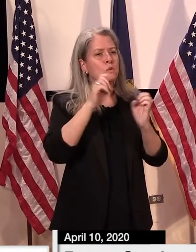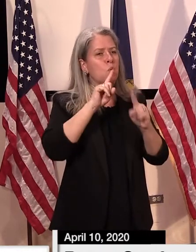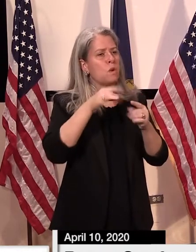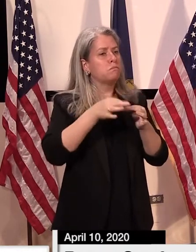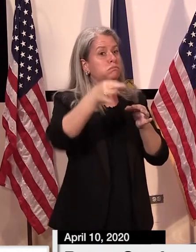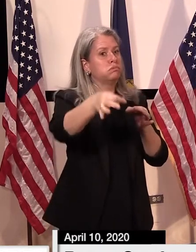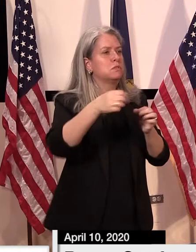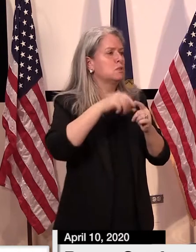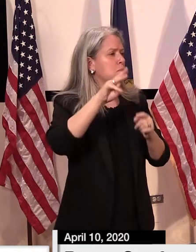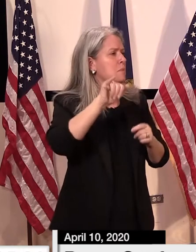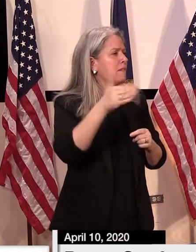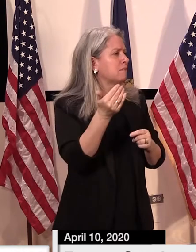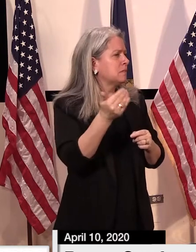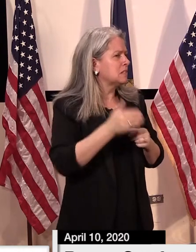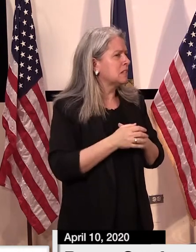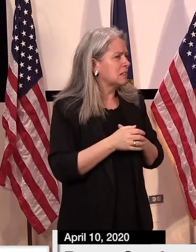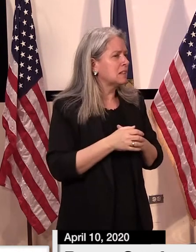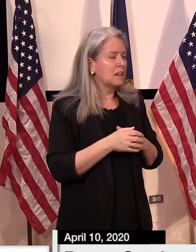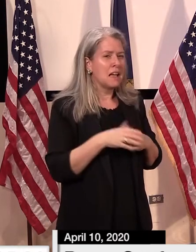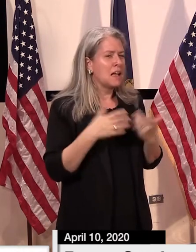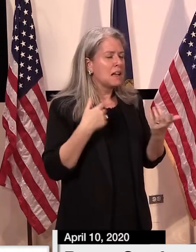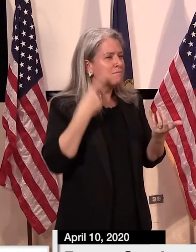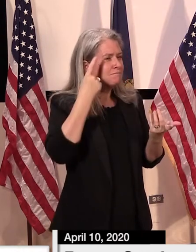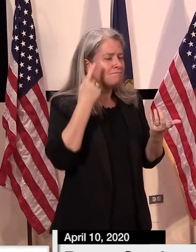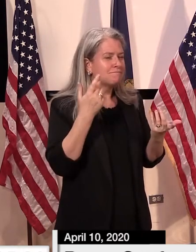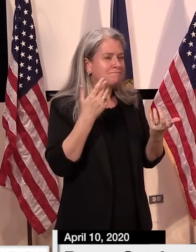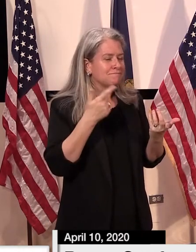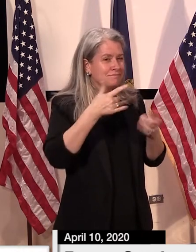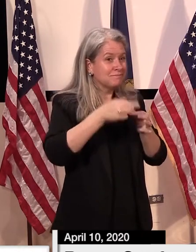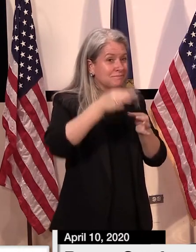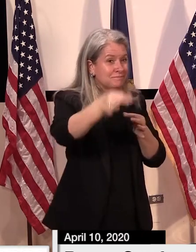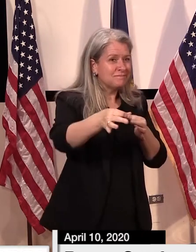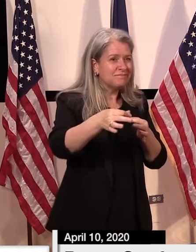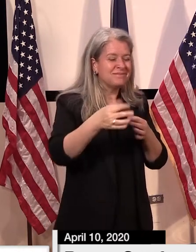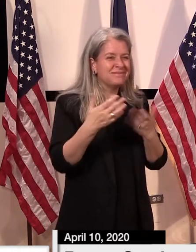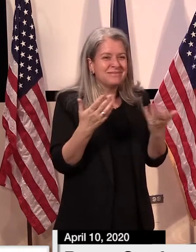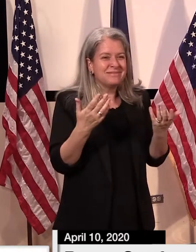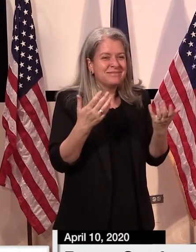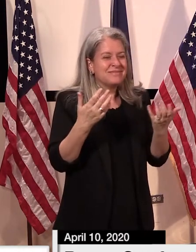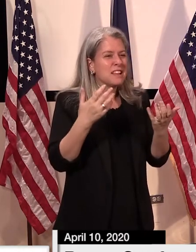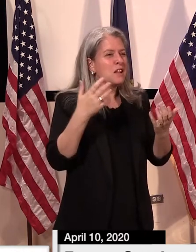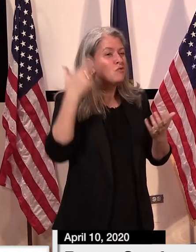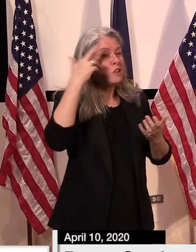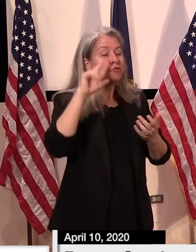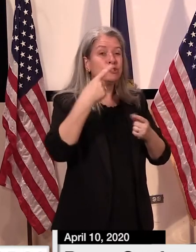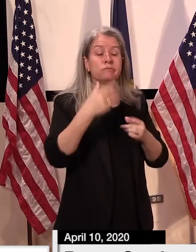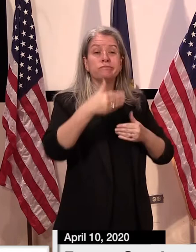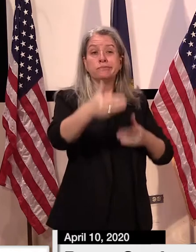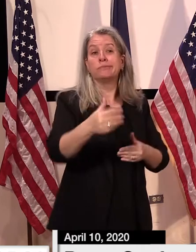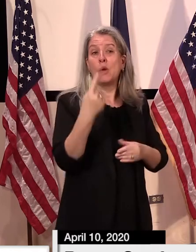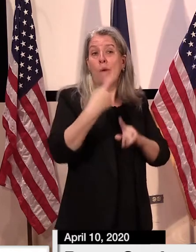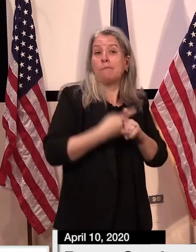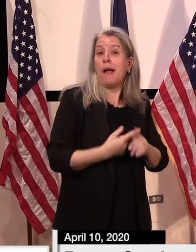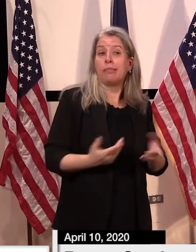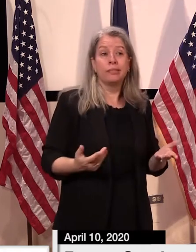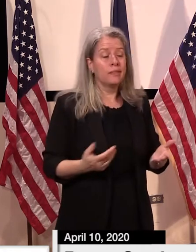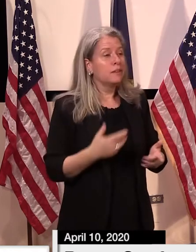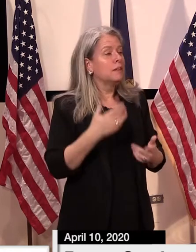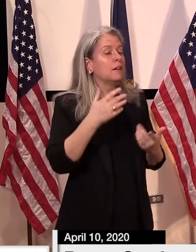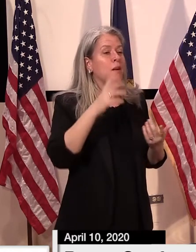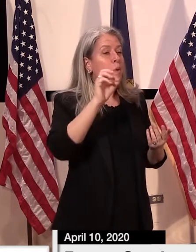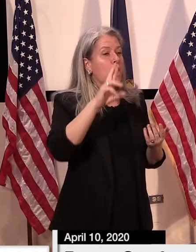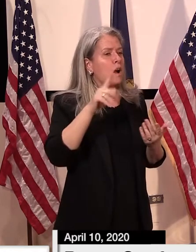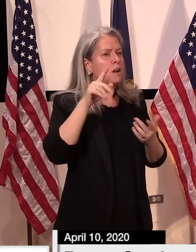was wondering how much of it is just an incremental one-month increase, how much of it is epidemiological, how much of it is economic? Yeah.